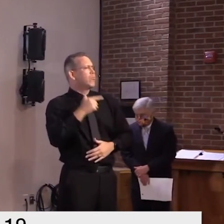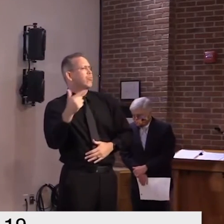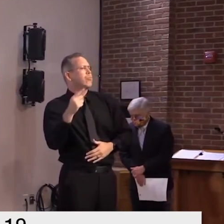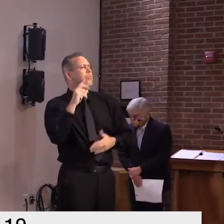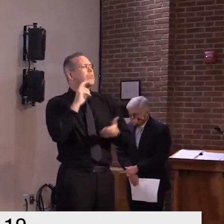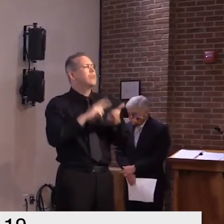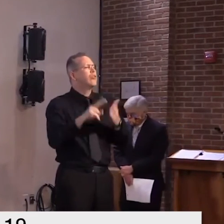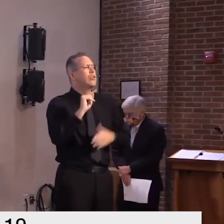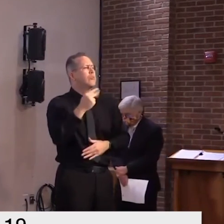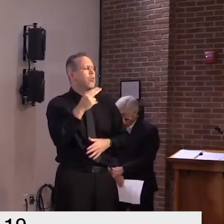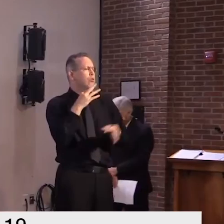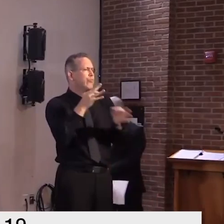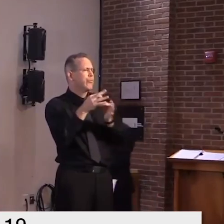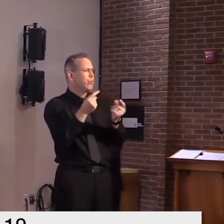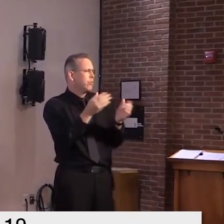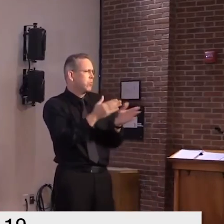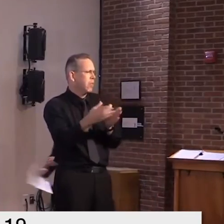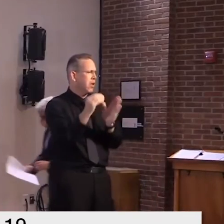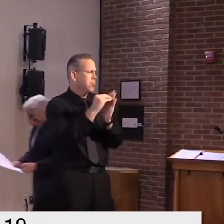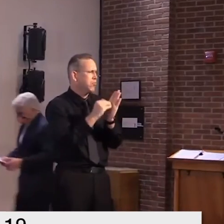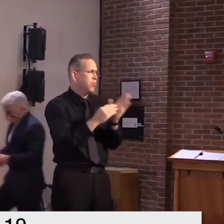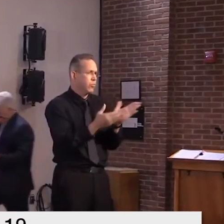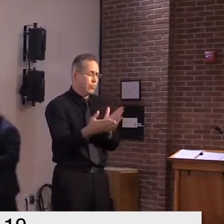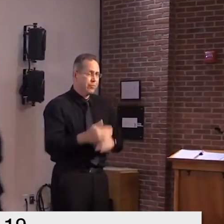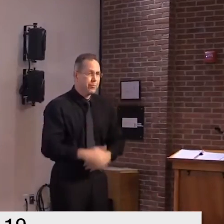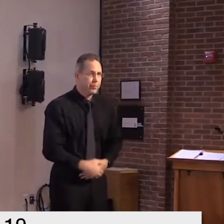secretary smith